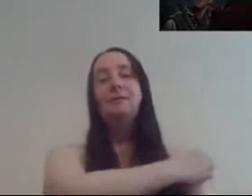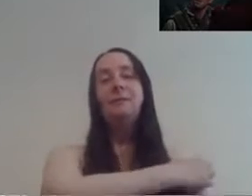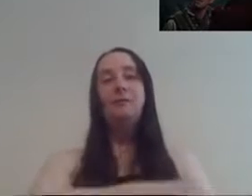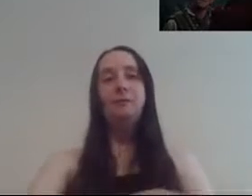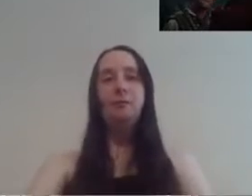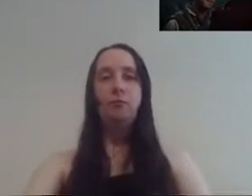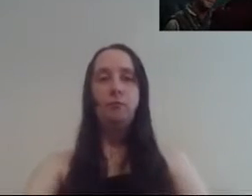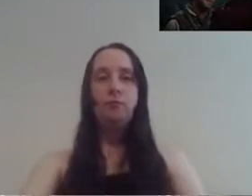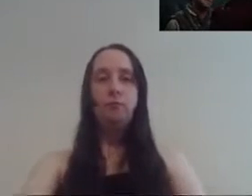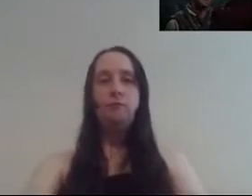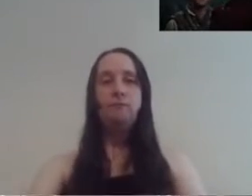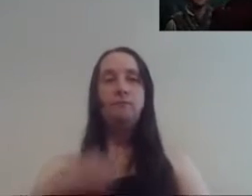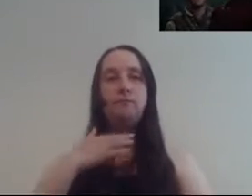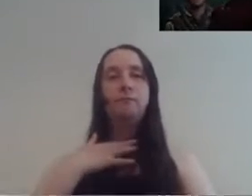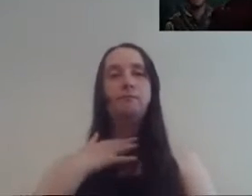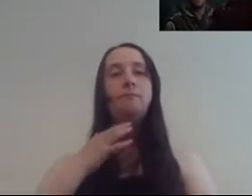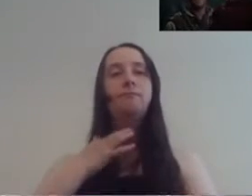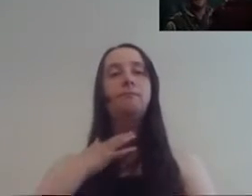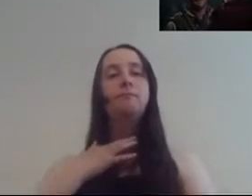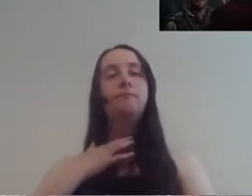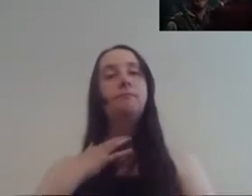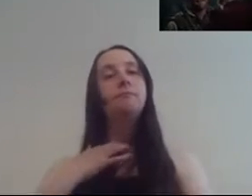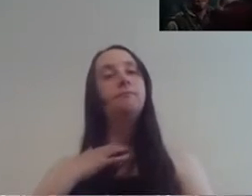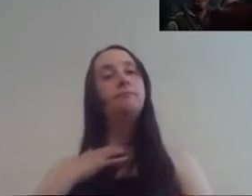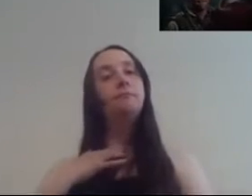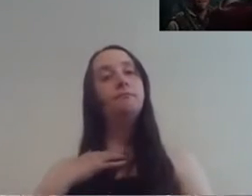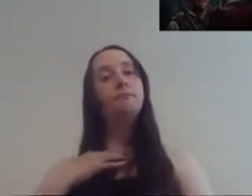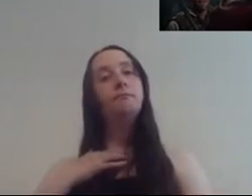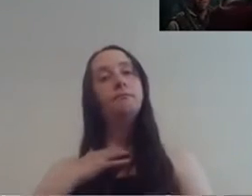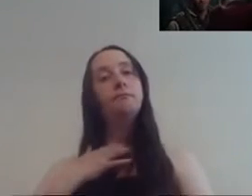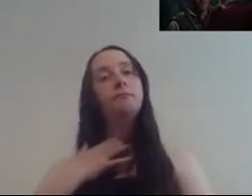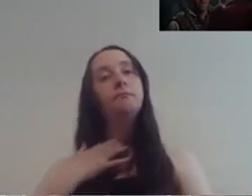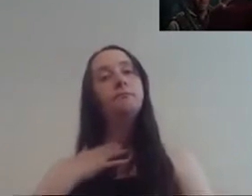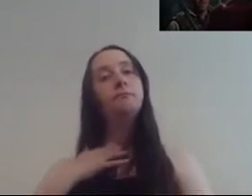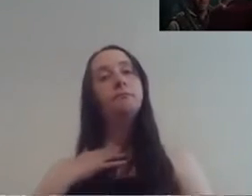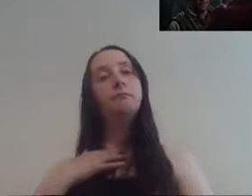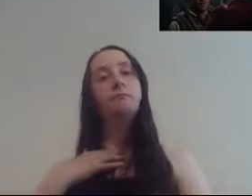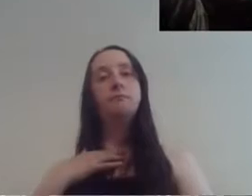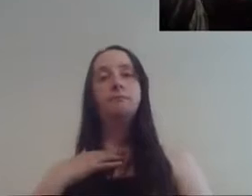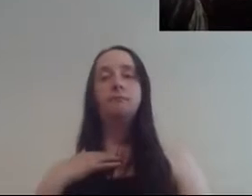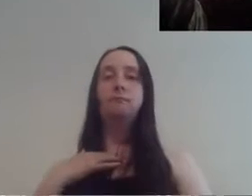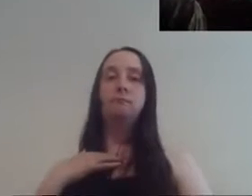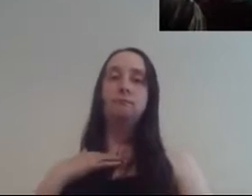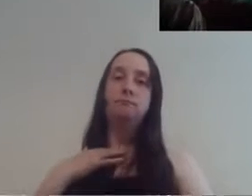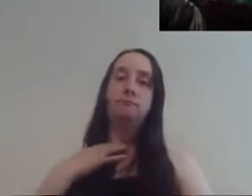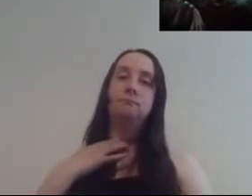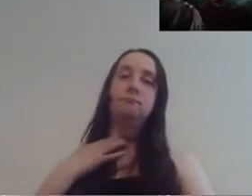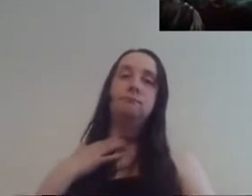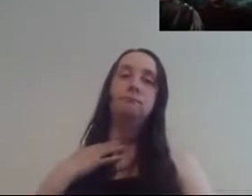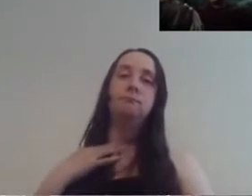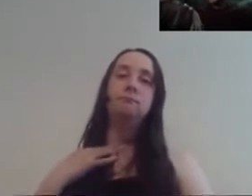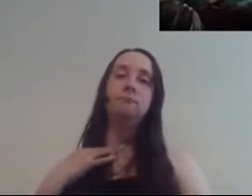you never intended to sell that potion did you you wanted it to mend your own heart I can't move on mate